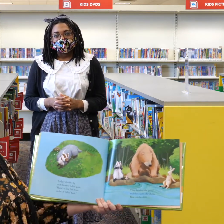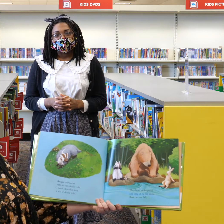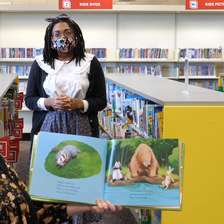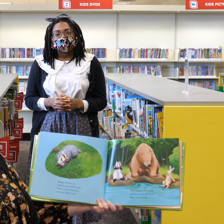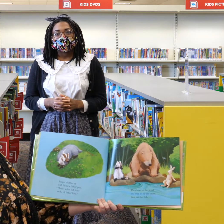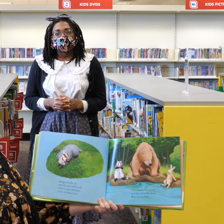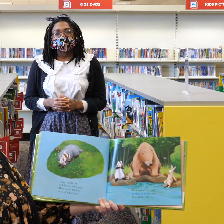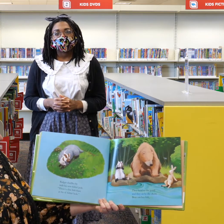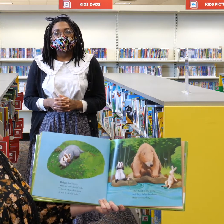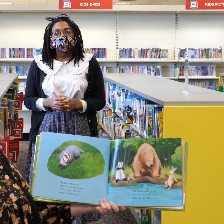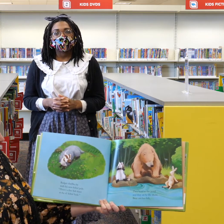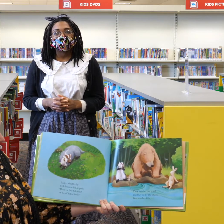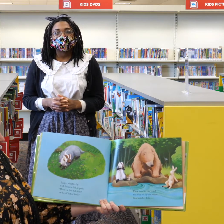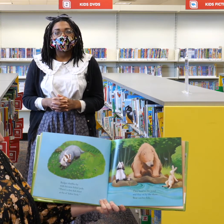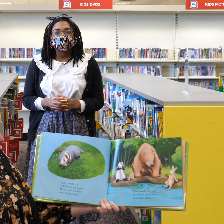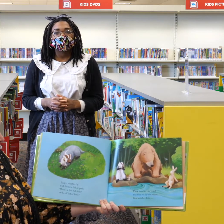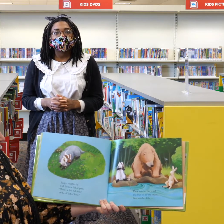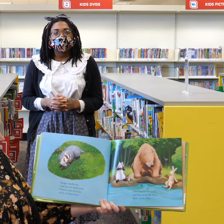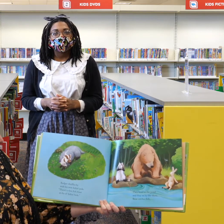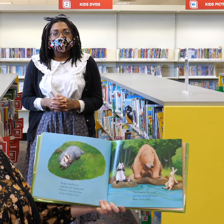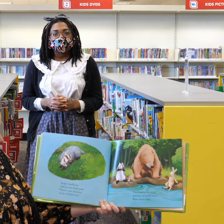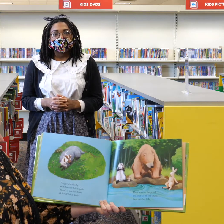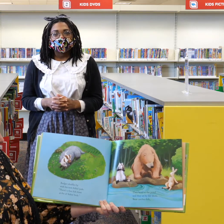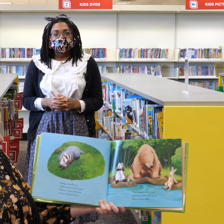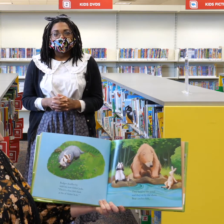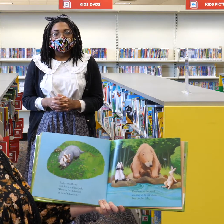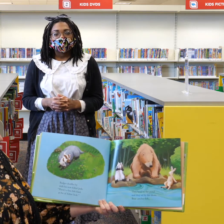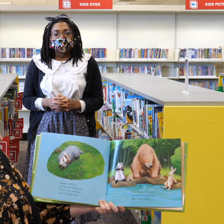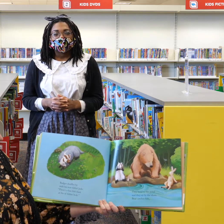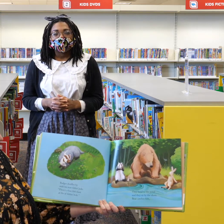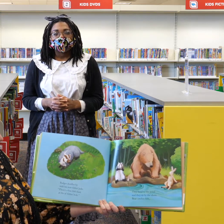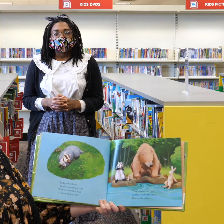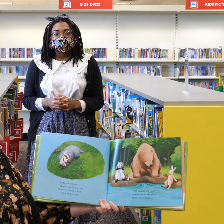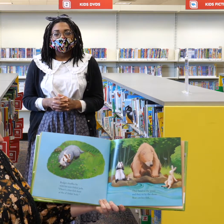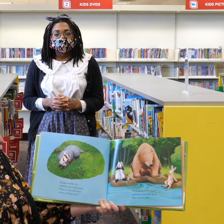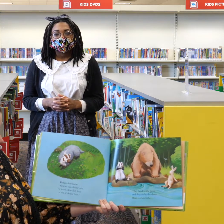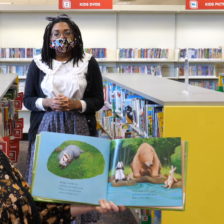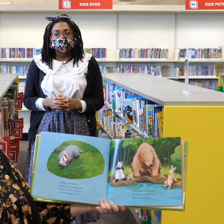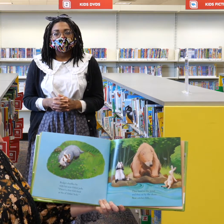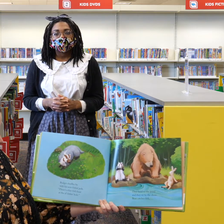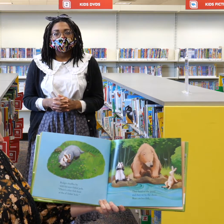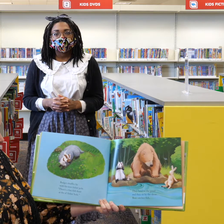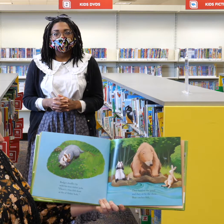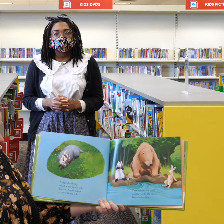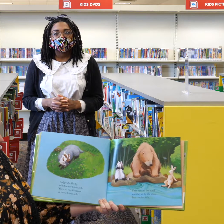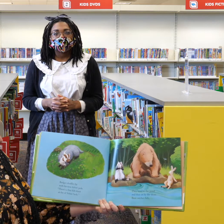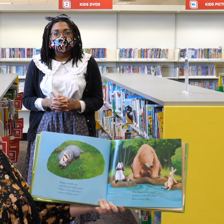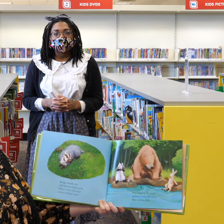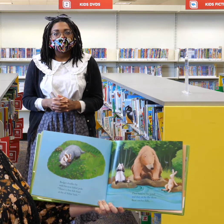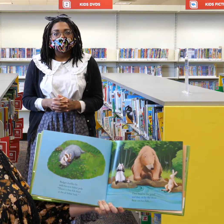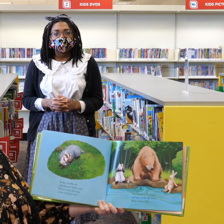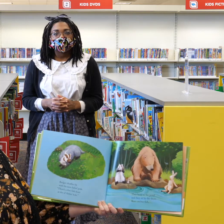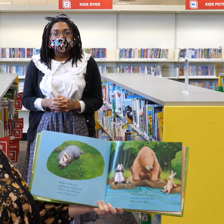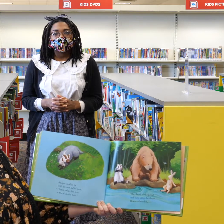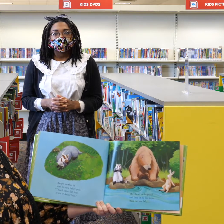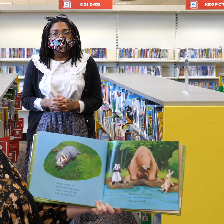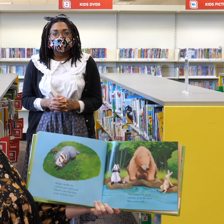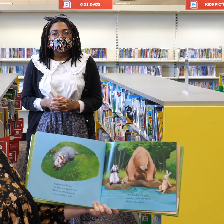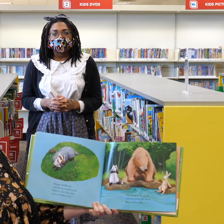Badger shuffles by with his new fishing pole. There's a fine fish feast, but at the old fishing hole. They head to the